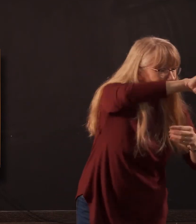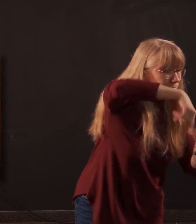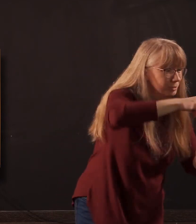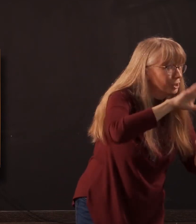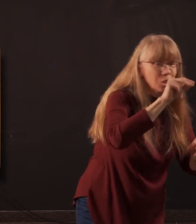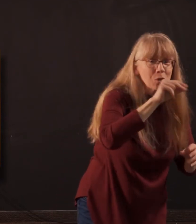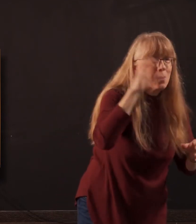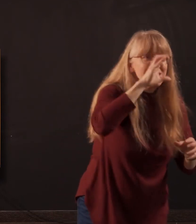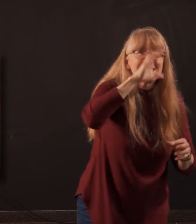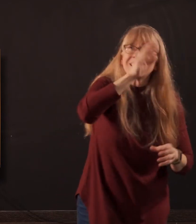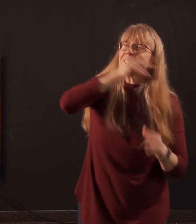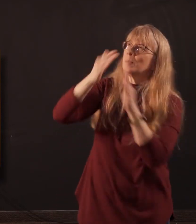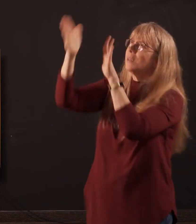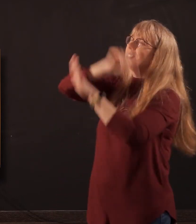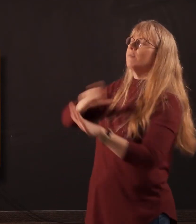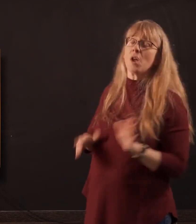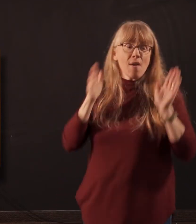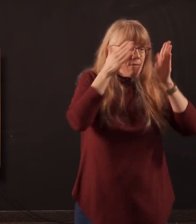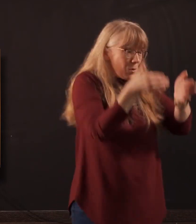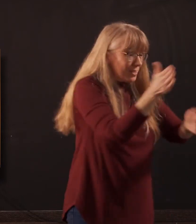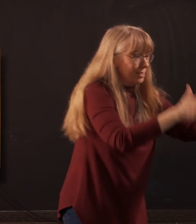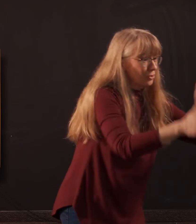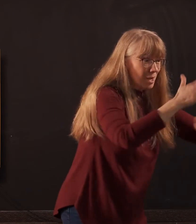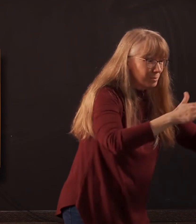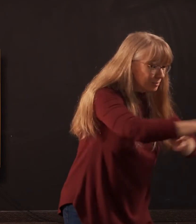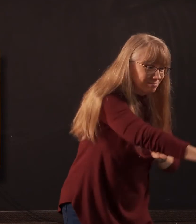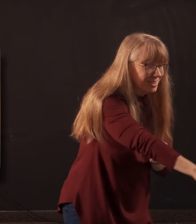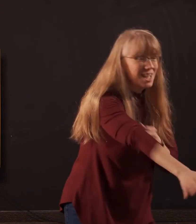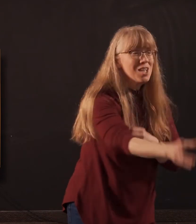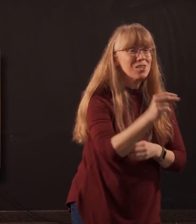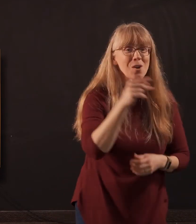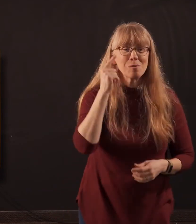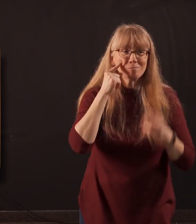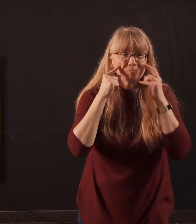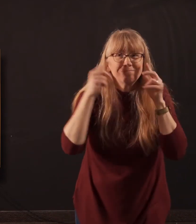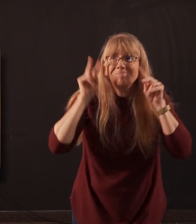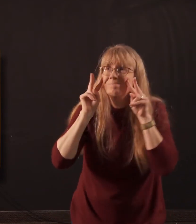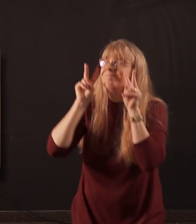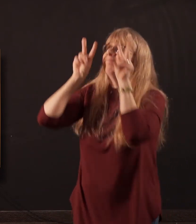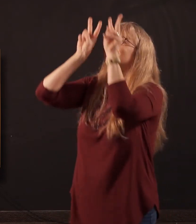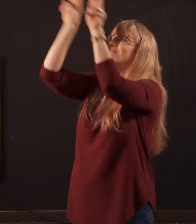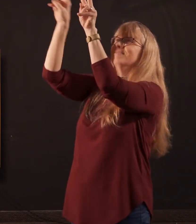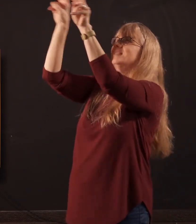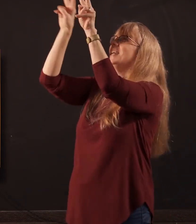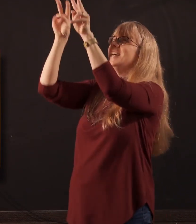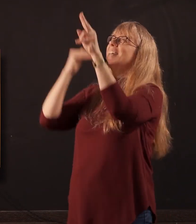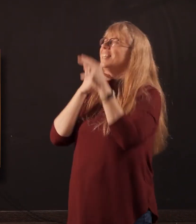David doesn't focus on what's troubling him. He lifts up his eyes, he lifts up his head, and he